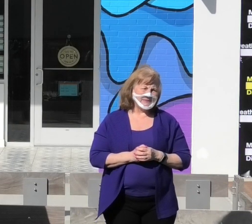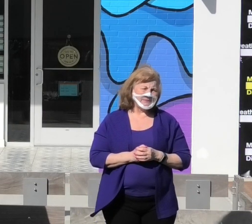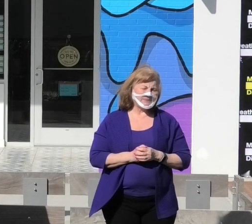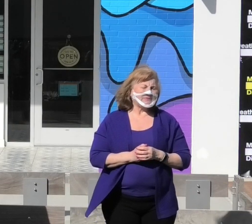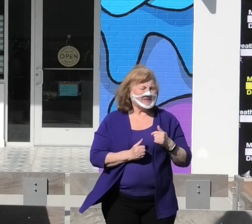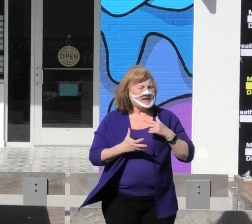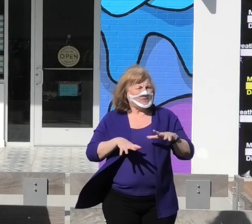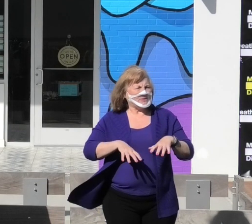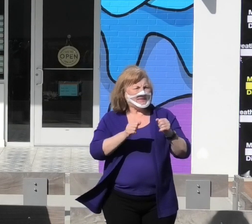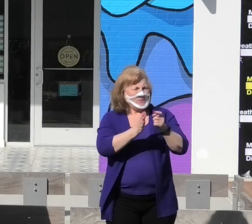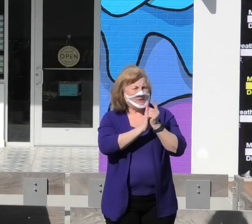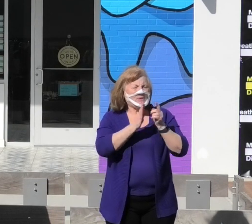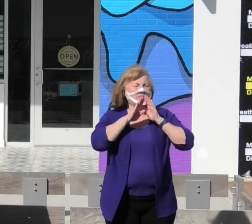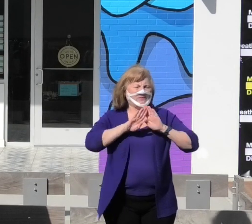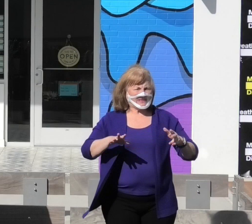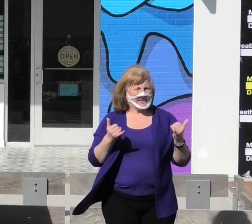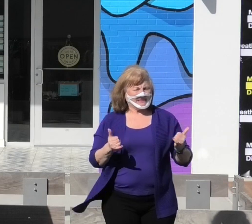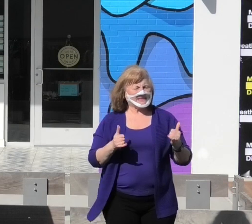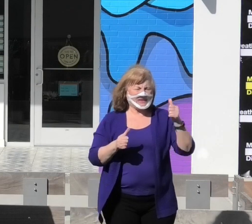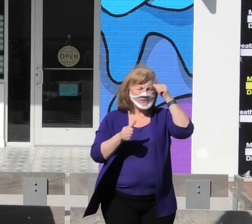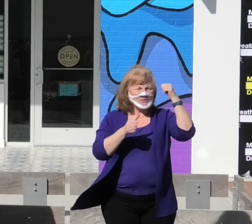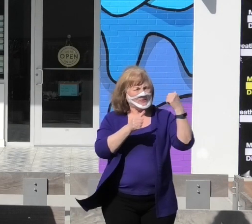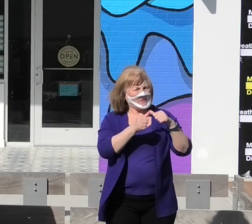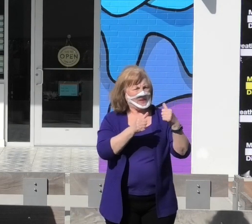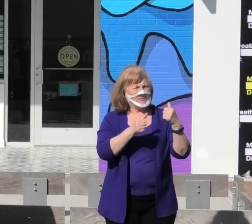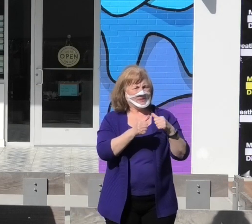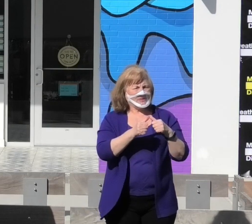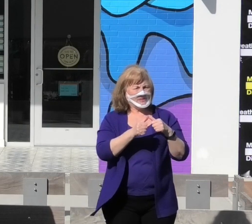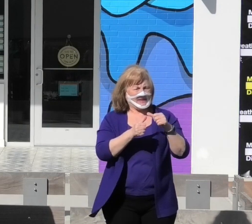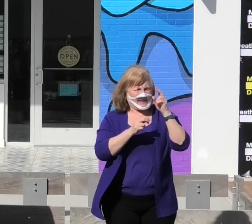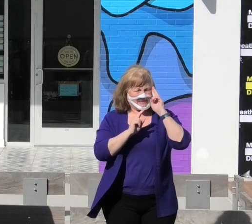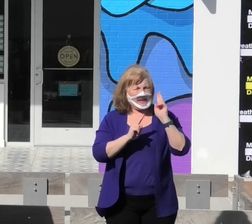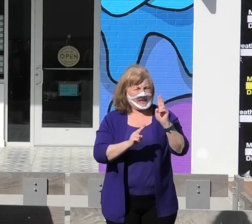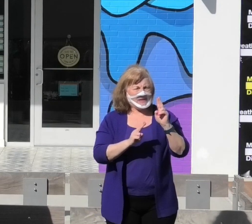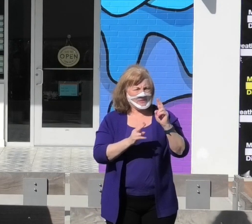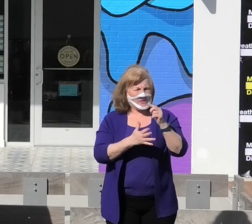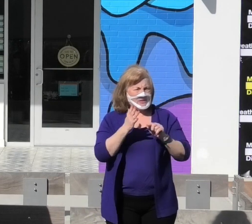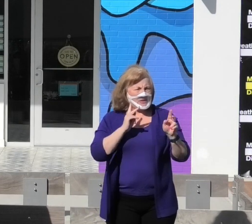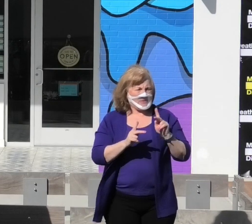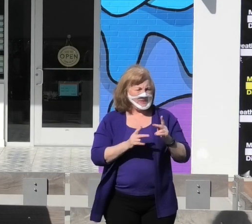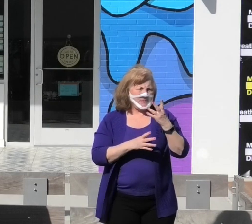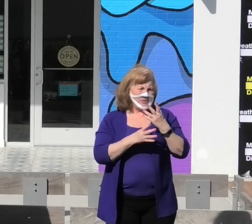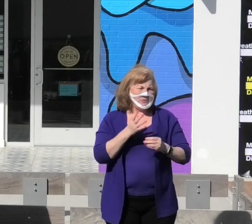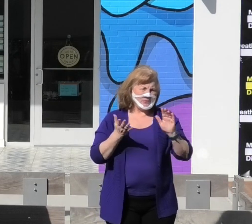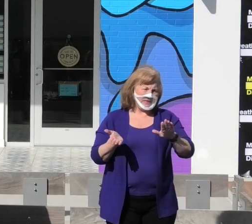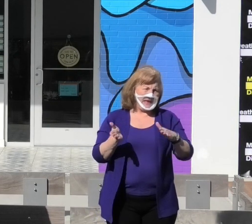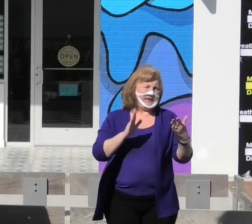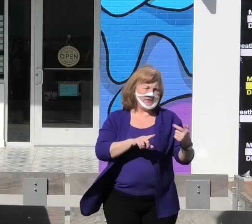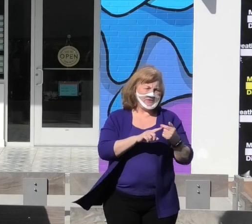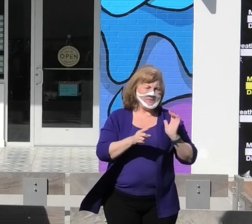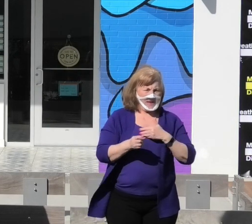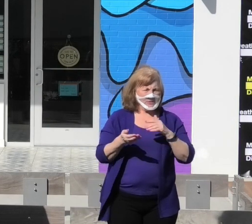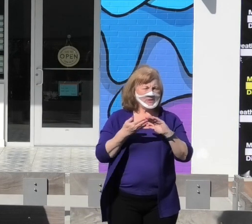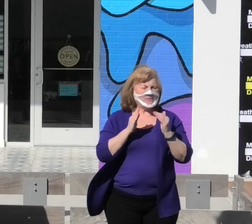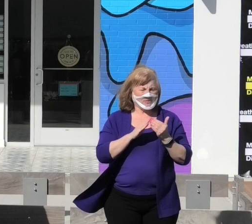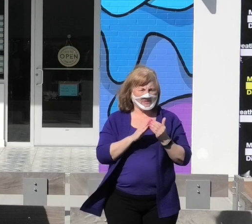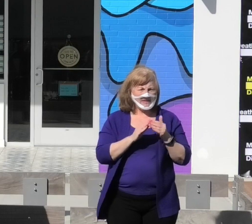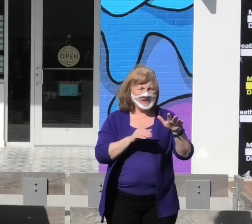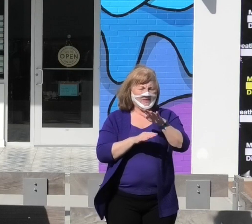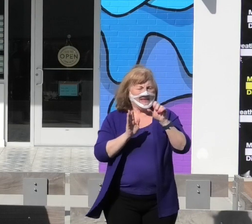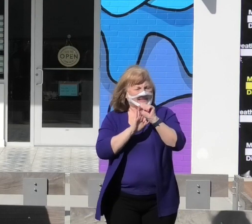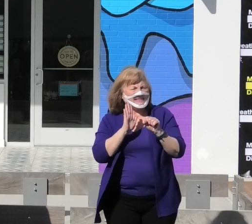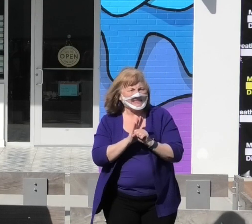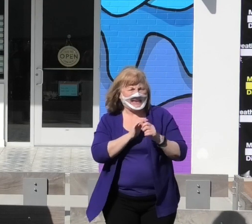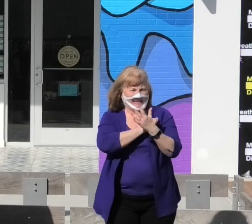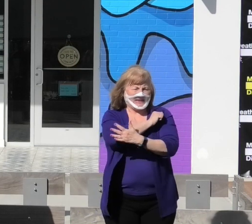I'd like to take a moment of silence right now to remember and honor those who are lost in our community, around our state,